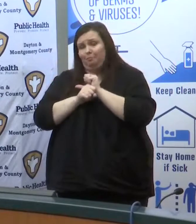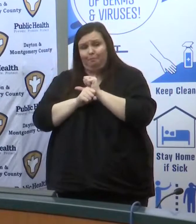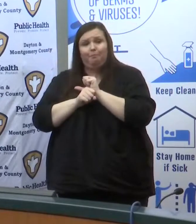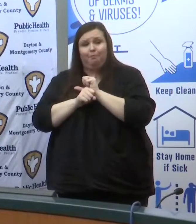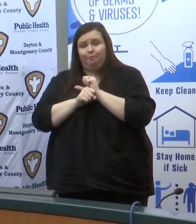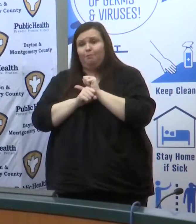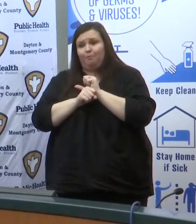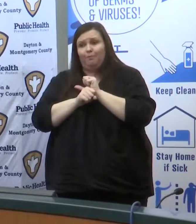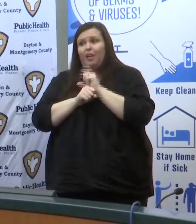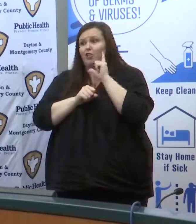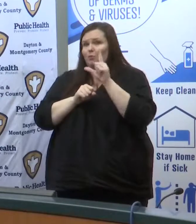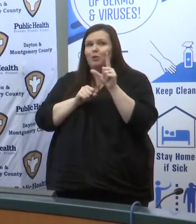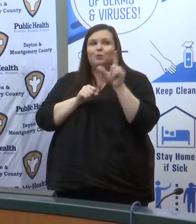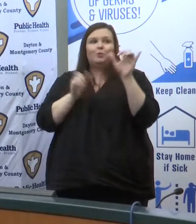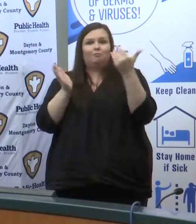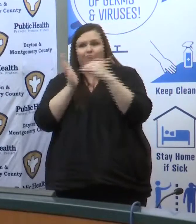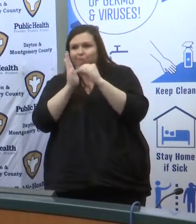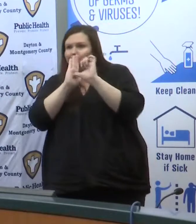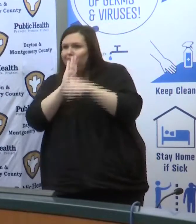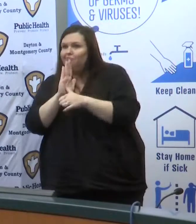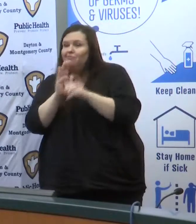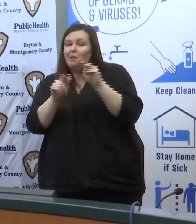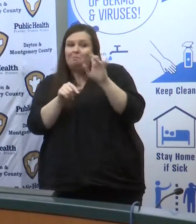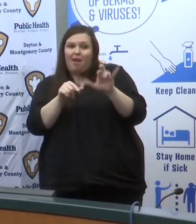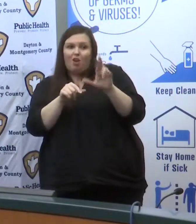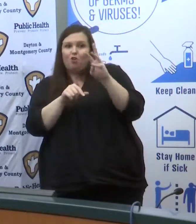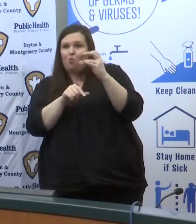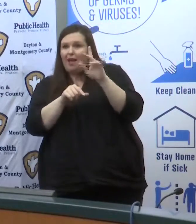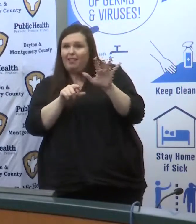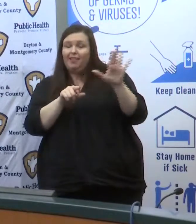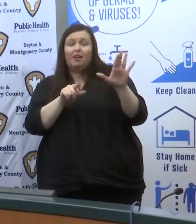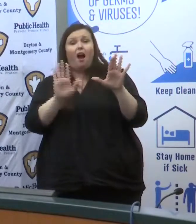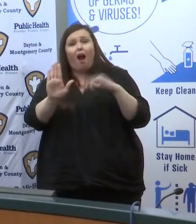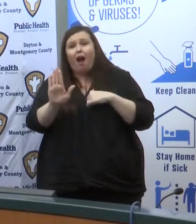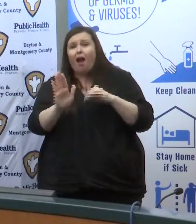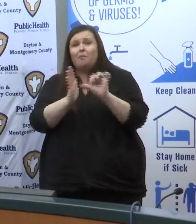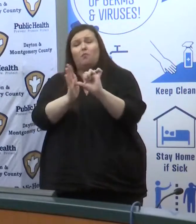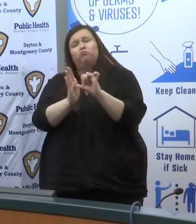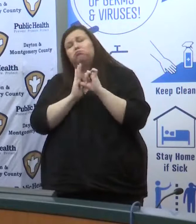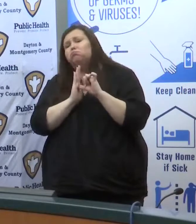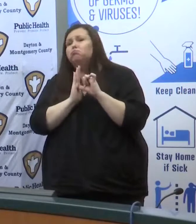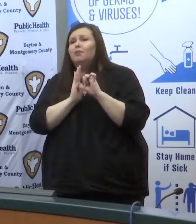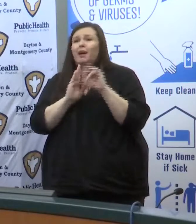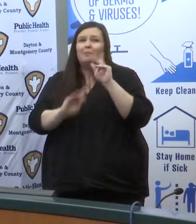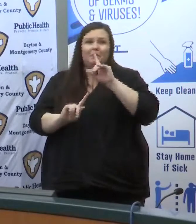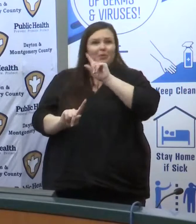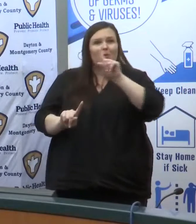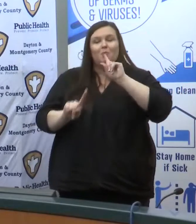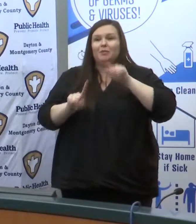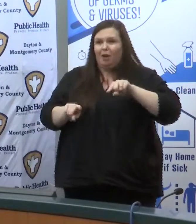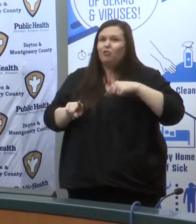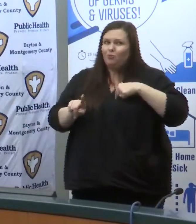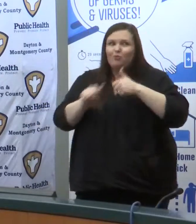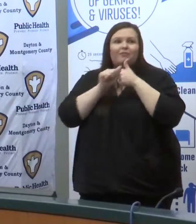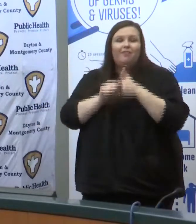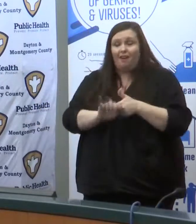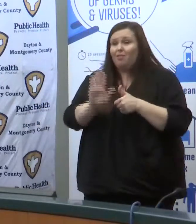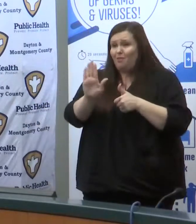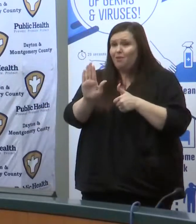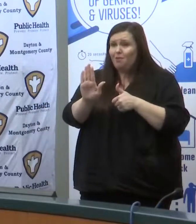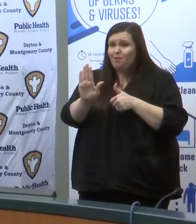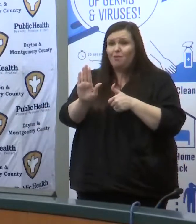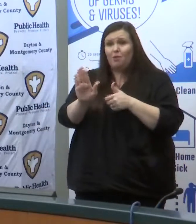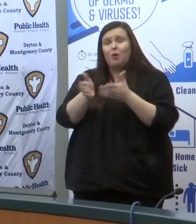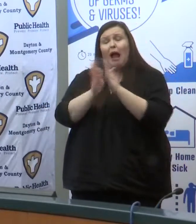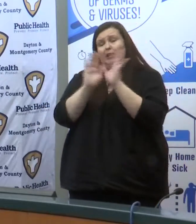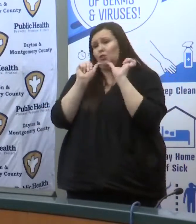to just mirror what Mayor Whaley said that I have been impressed with the response people are taking this seriously and we're urging you to take